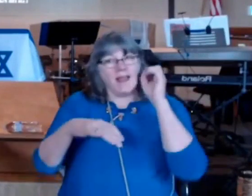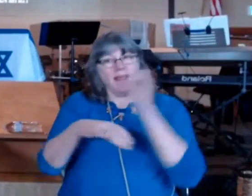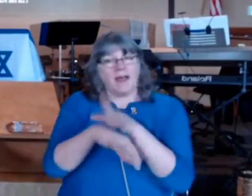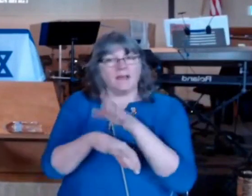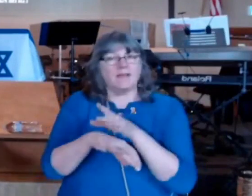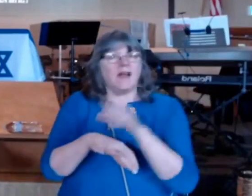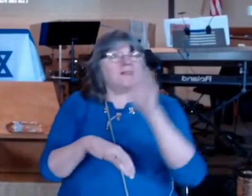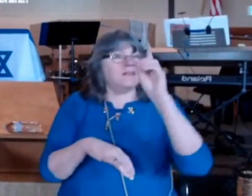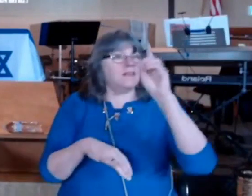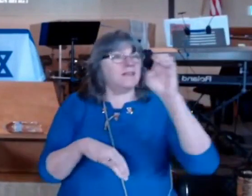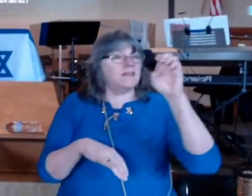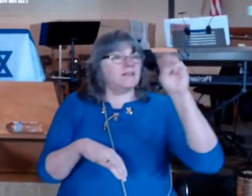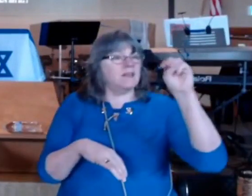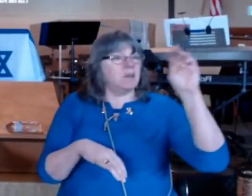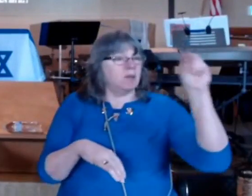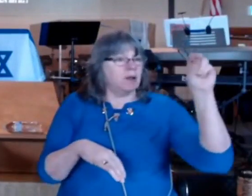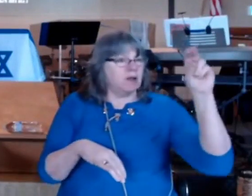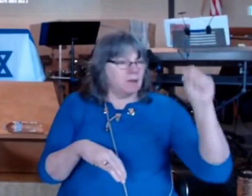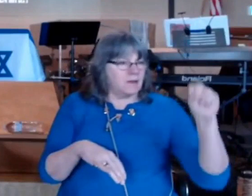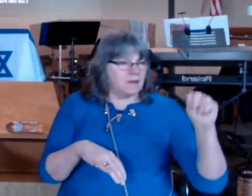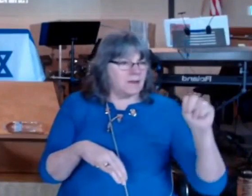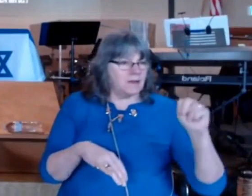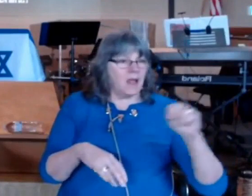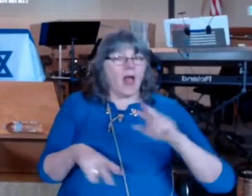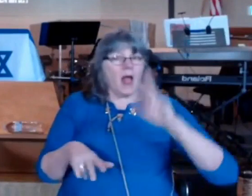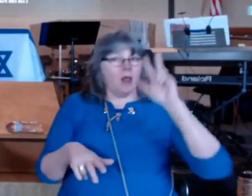he would be able to heal the lame